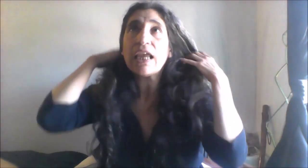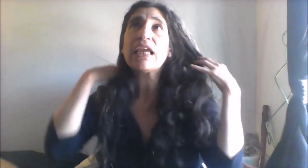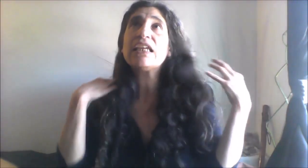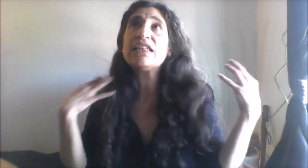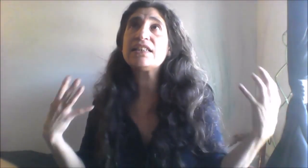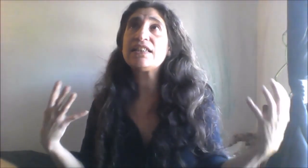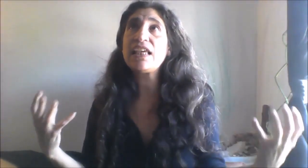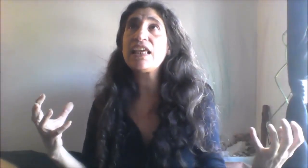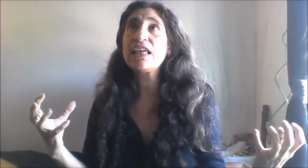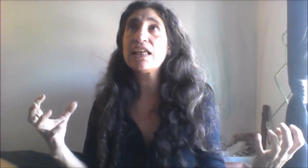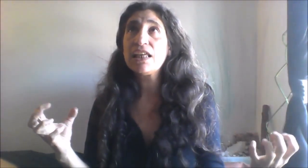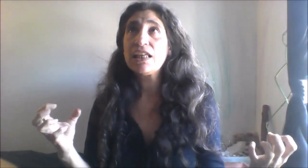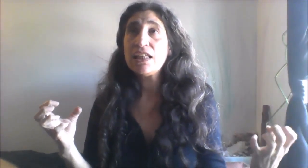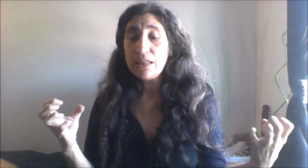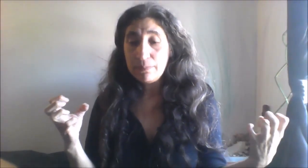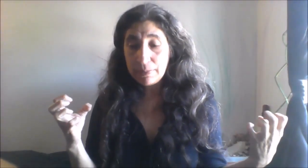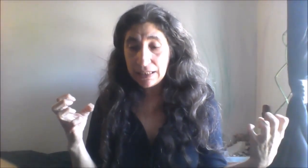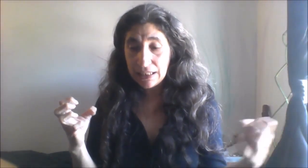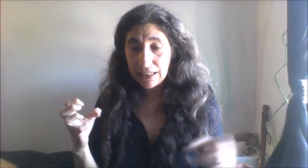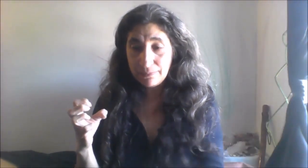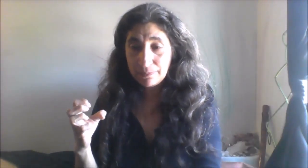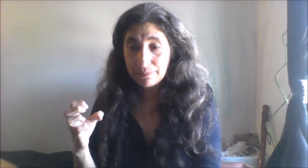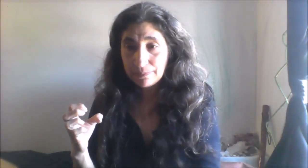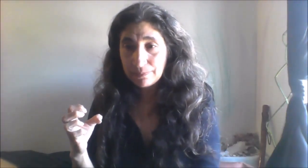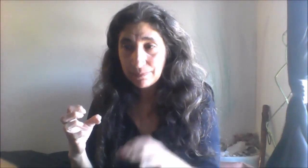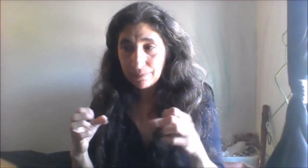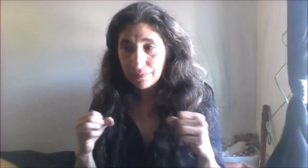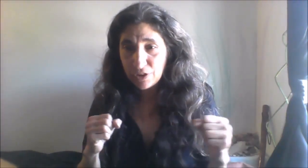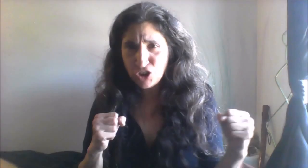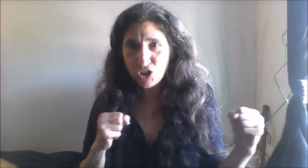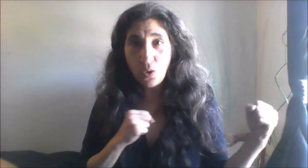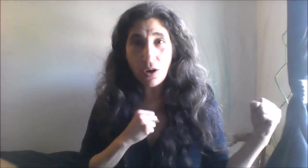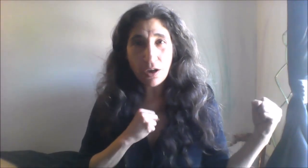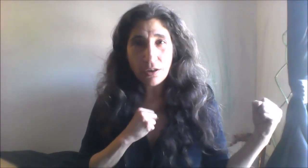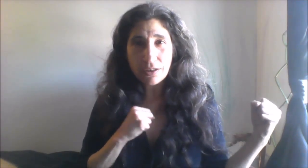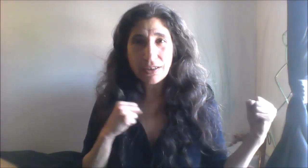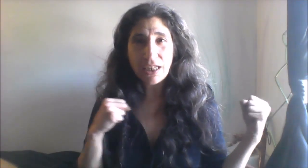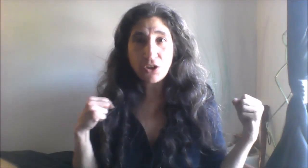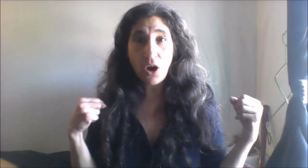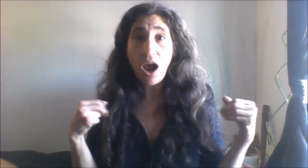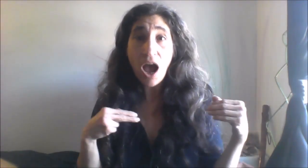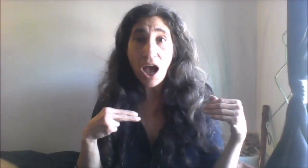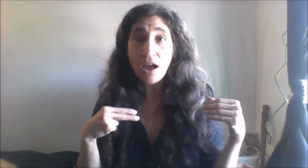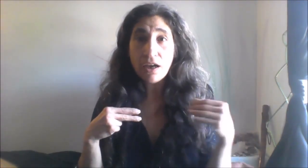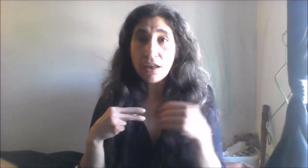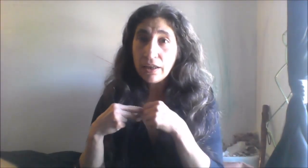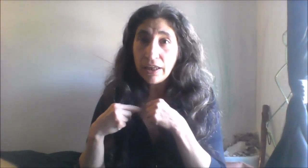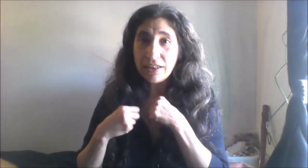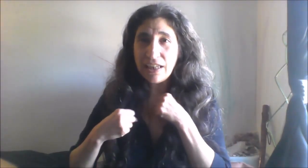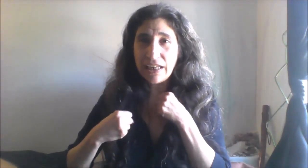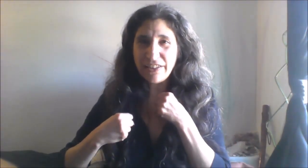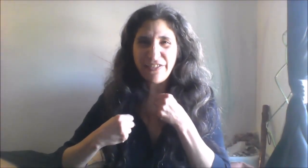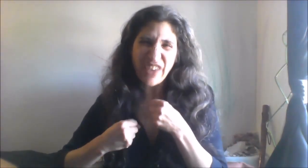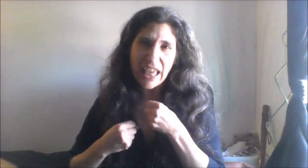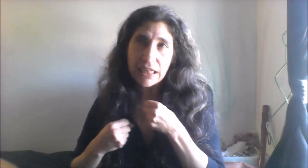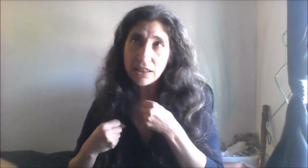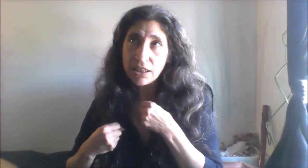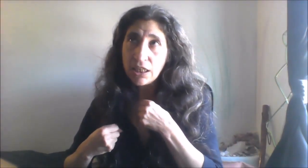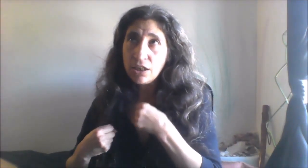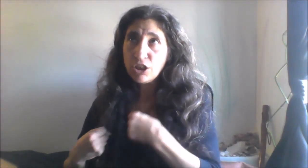defending your harem your your truth okay and there may be those at this time maybe at the